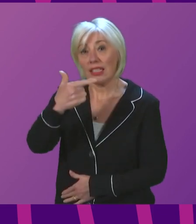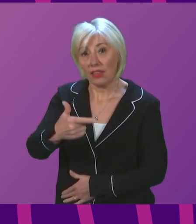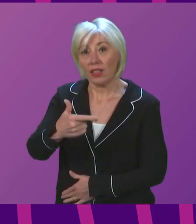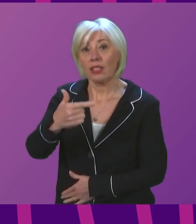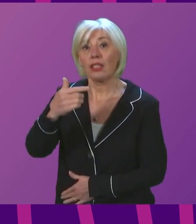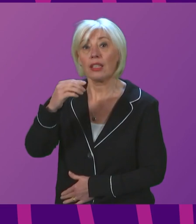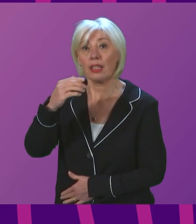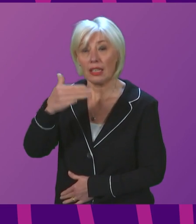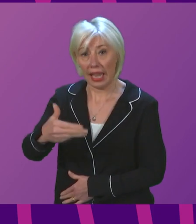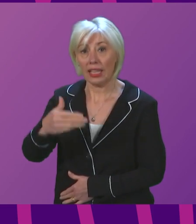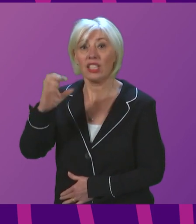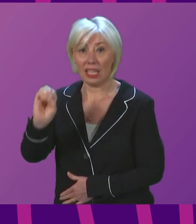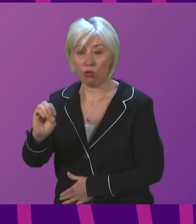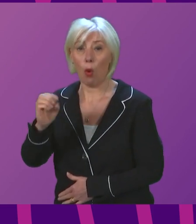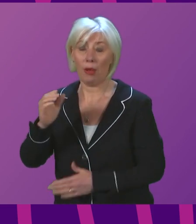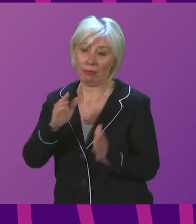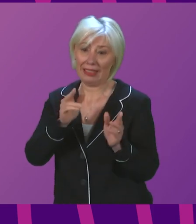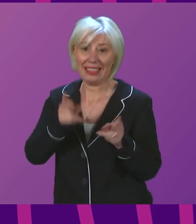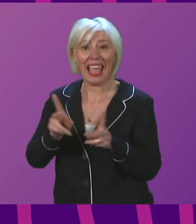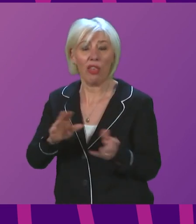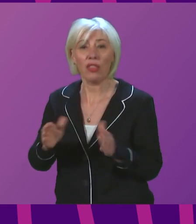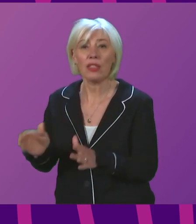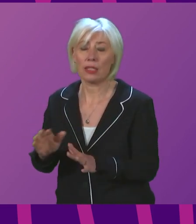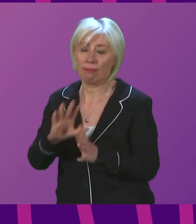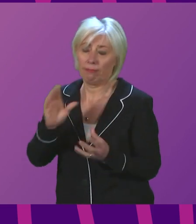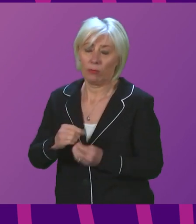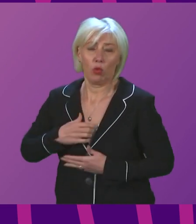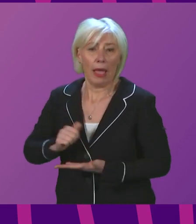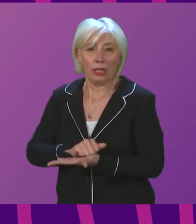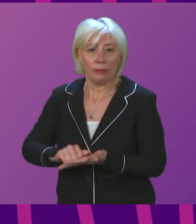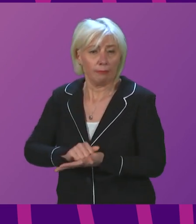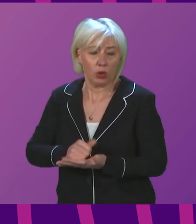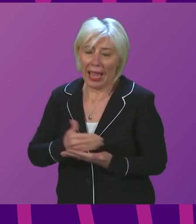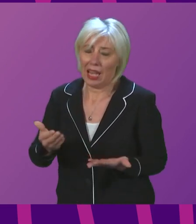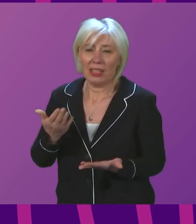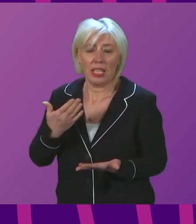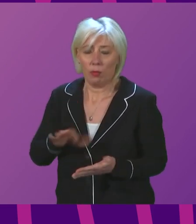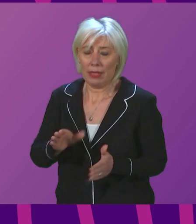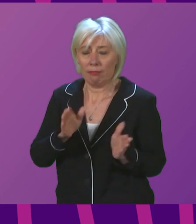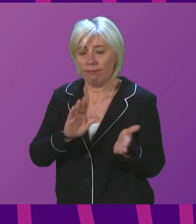,790. And I want again to send my condolences to everyone who has lost a loved one.